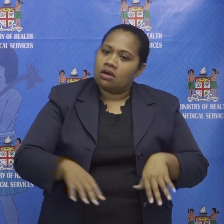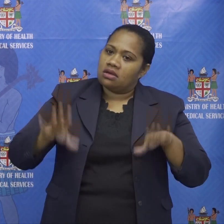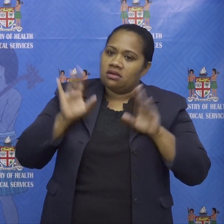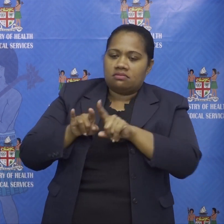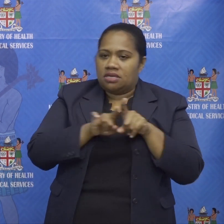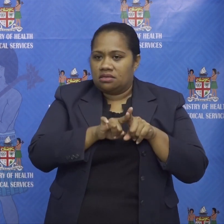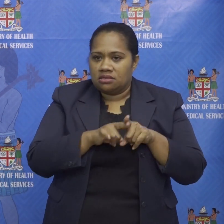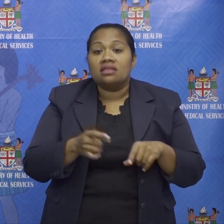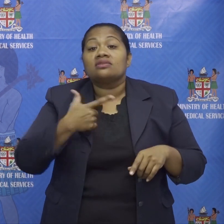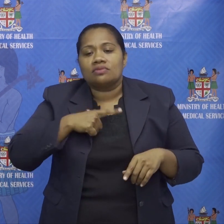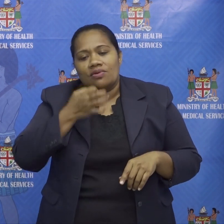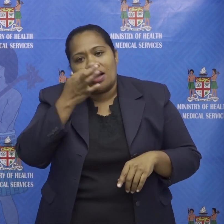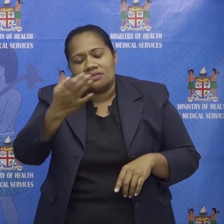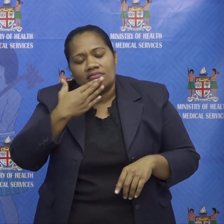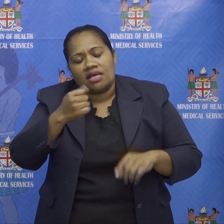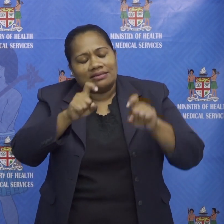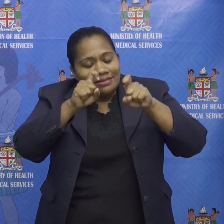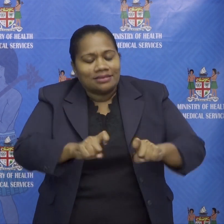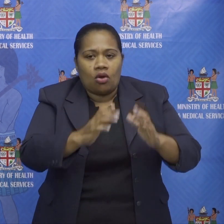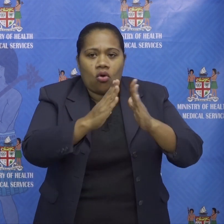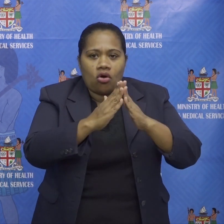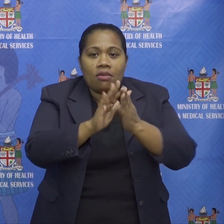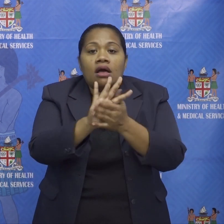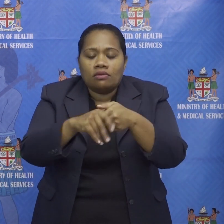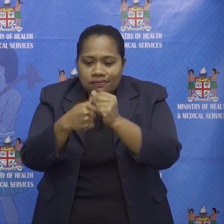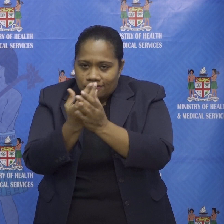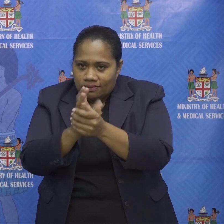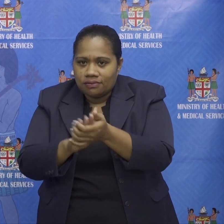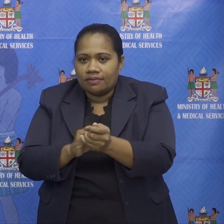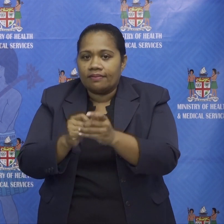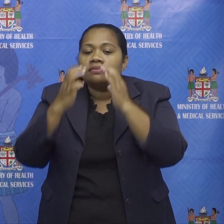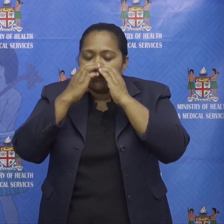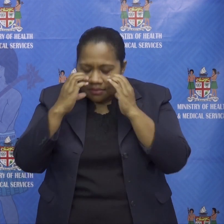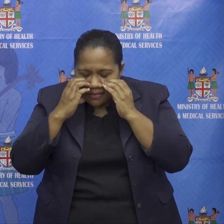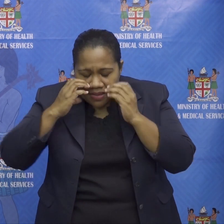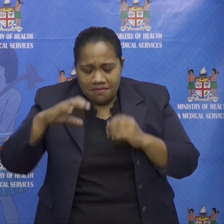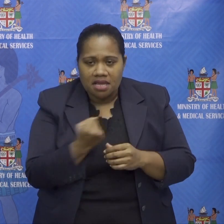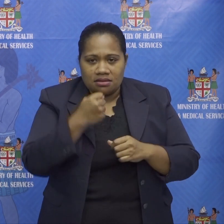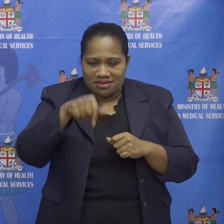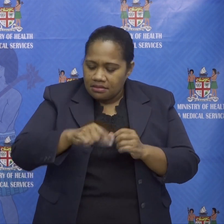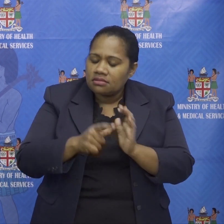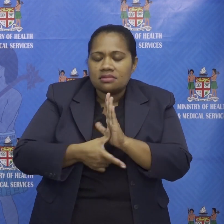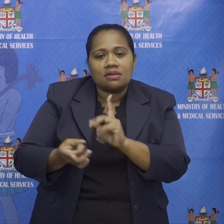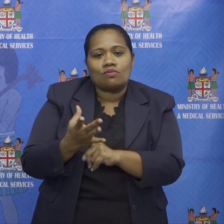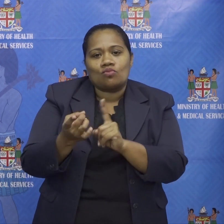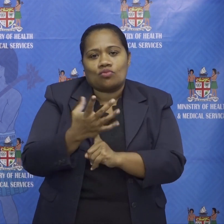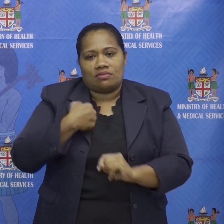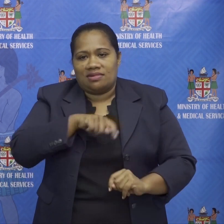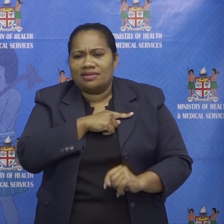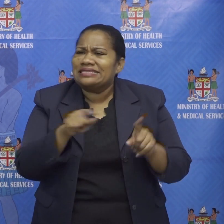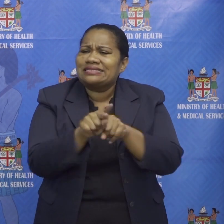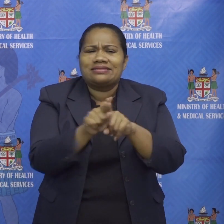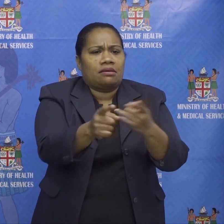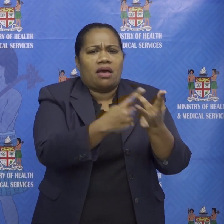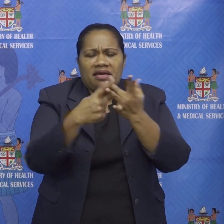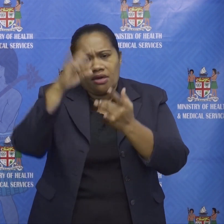hands with soap and water wear a mask this is so serious this this time is critical for us because just like all other countries